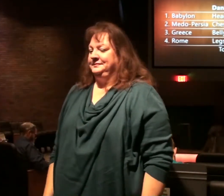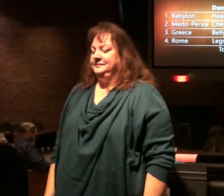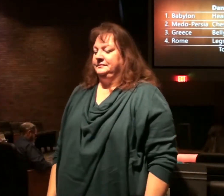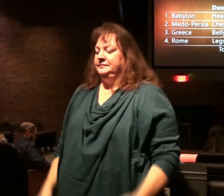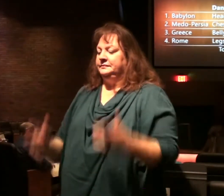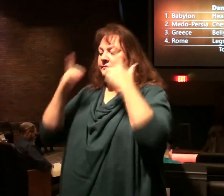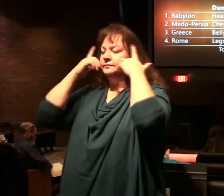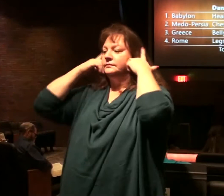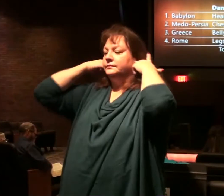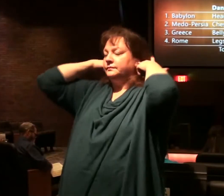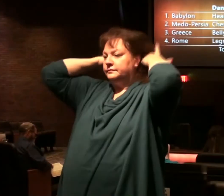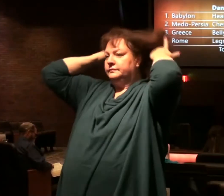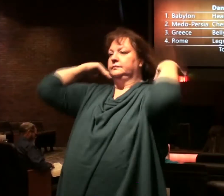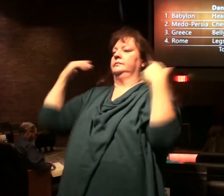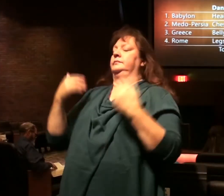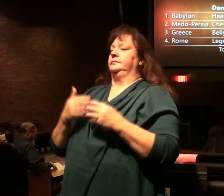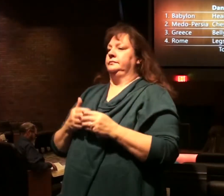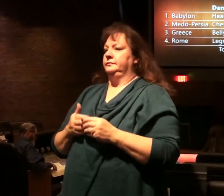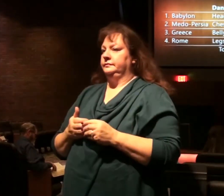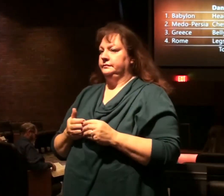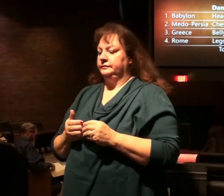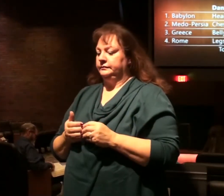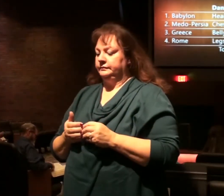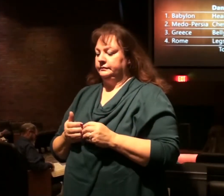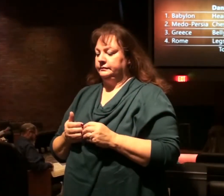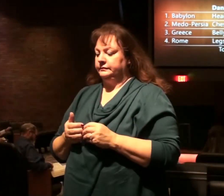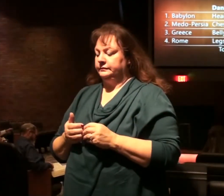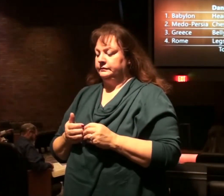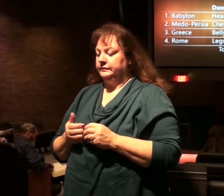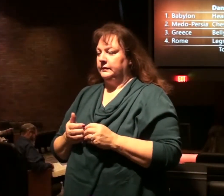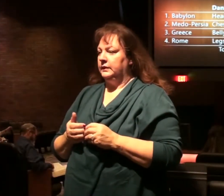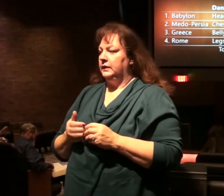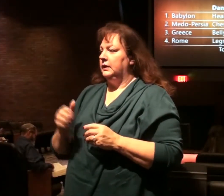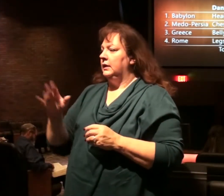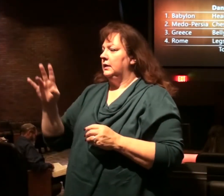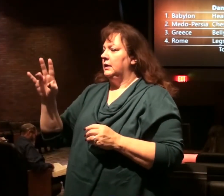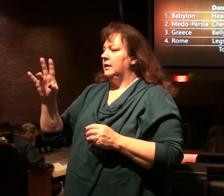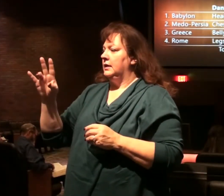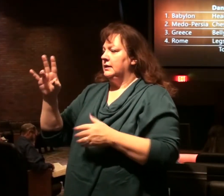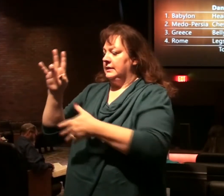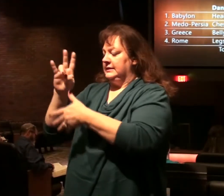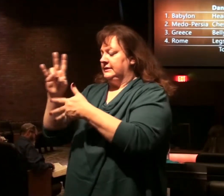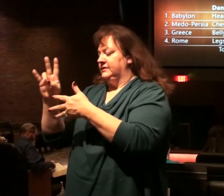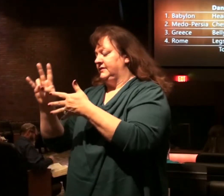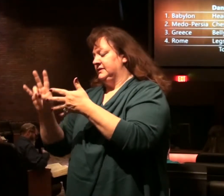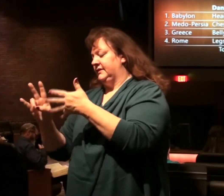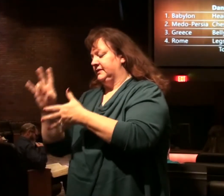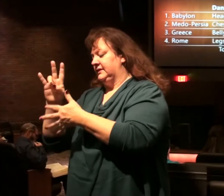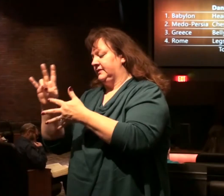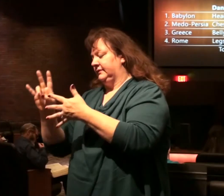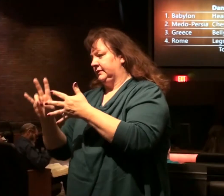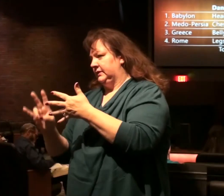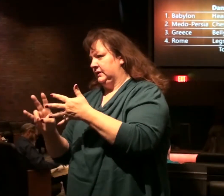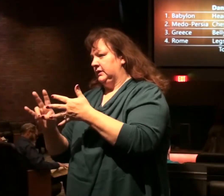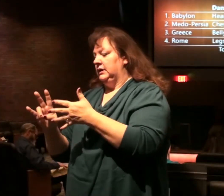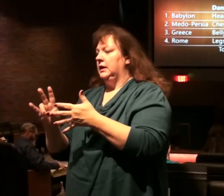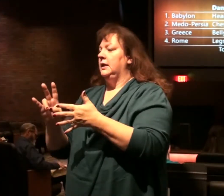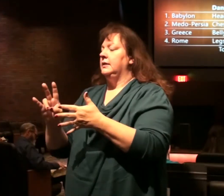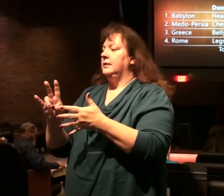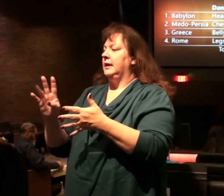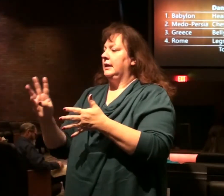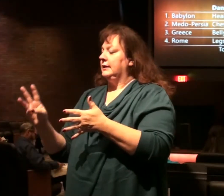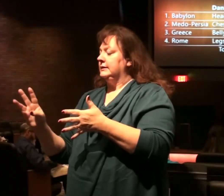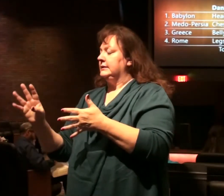I mentioned this before we leave just again. The 70 weeks in verse 24. Then you have the